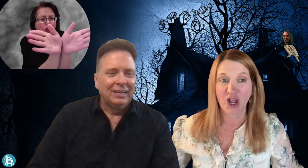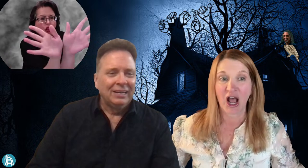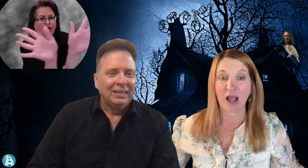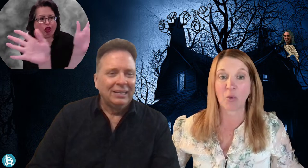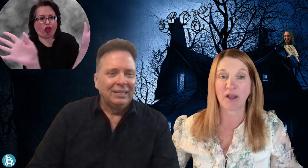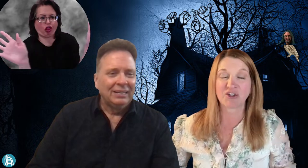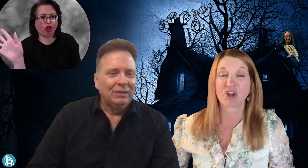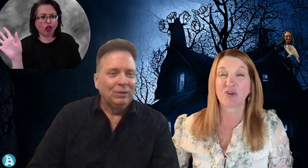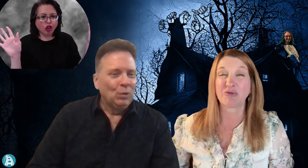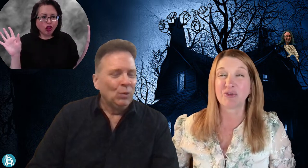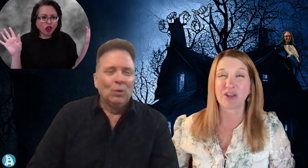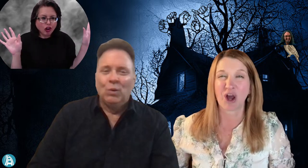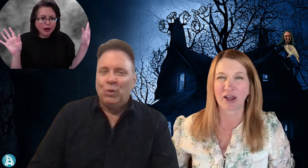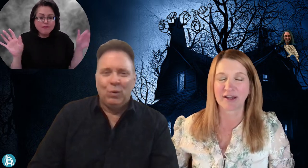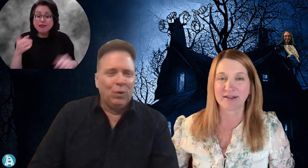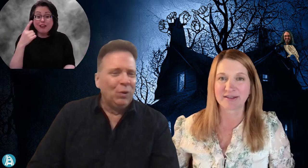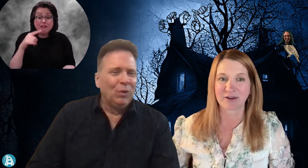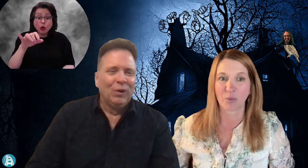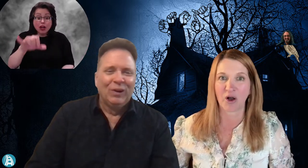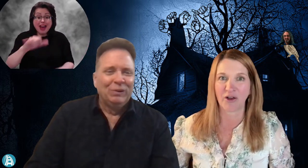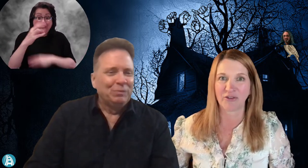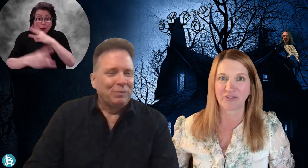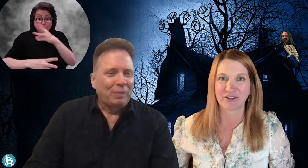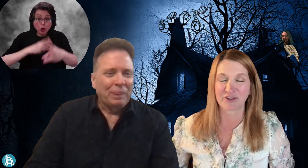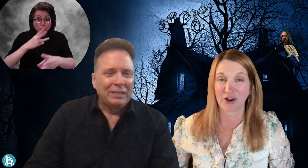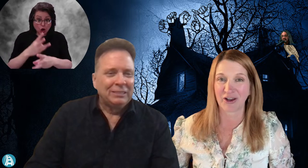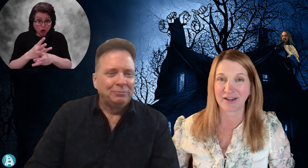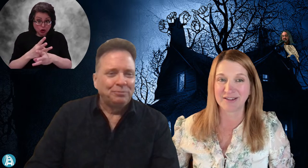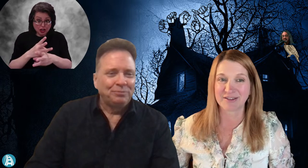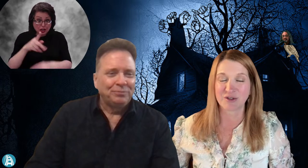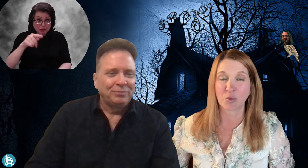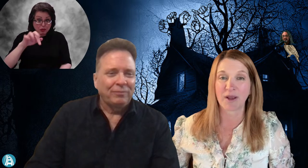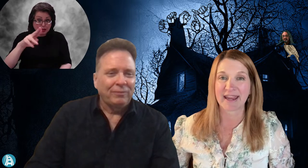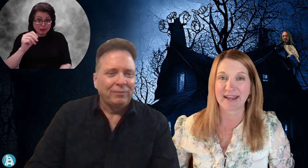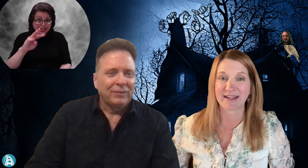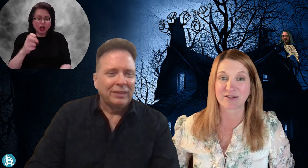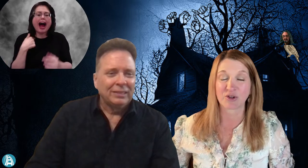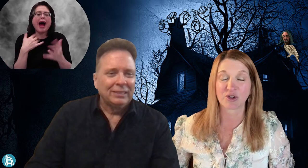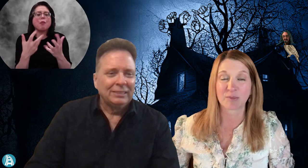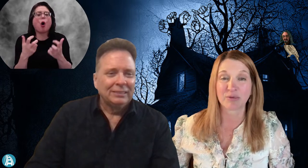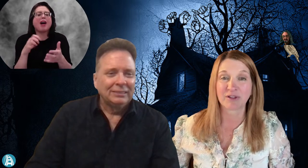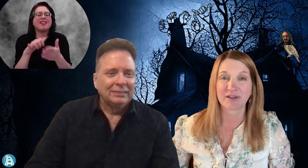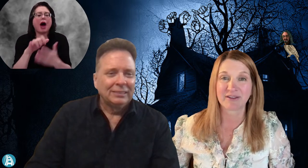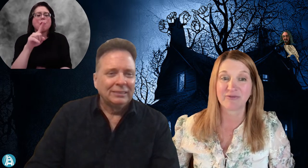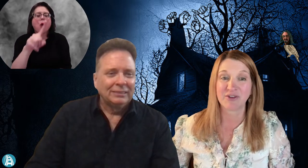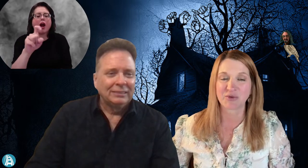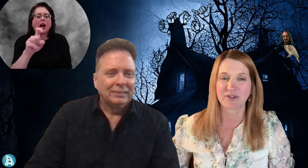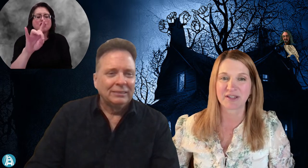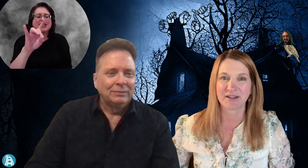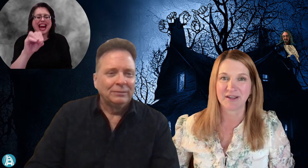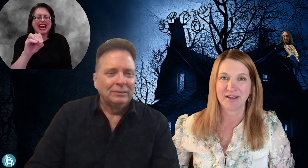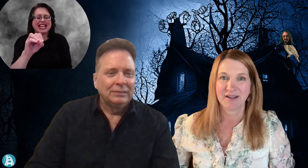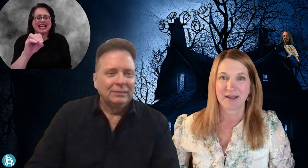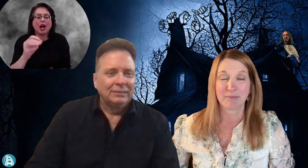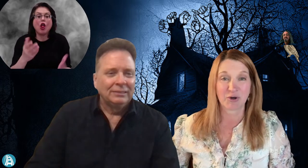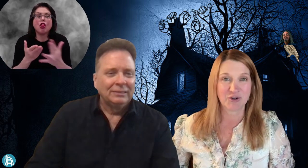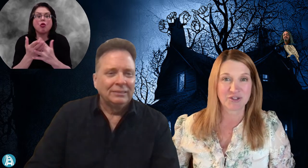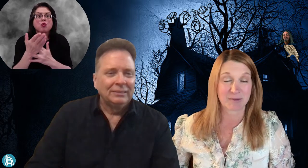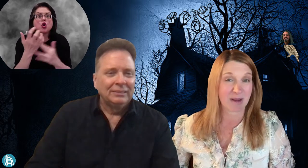I wanted to go through the audience on the walls near the audience, do 180, so you're completely visually immersed, and